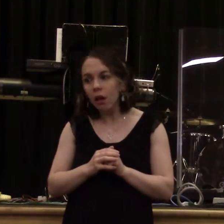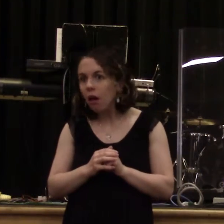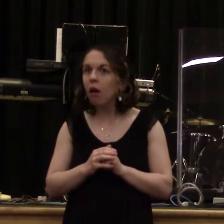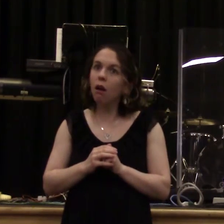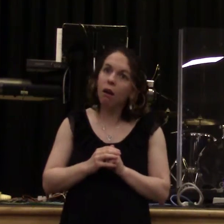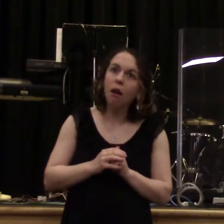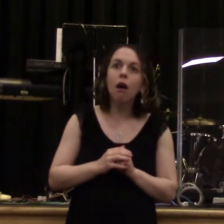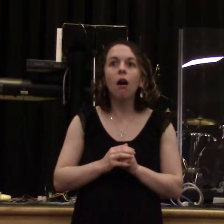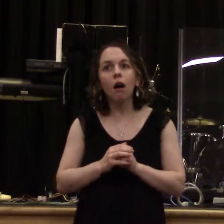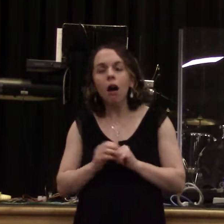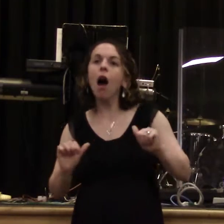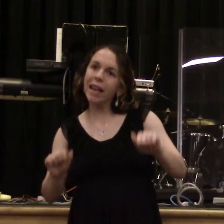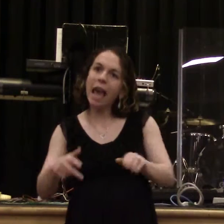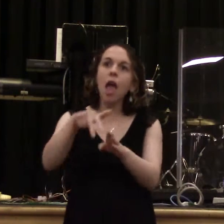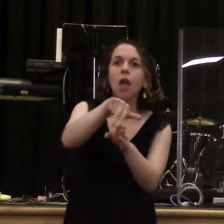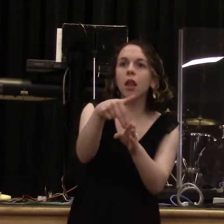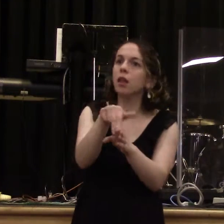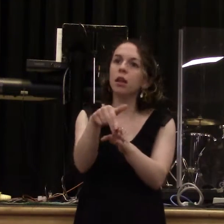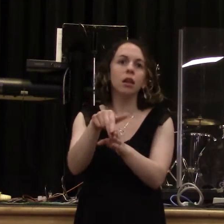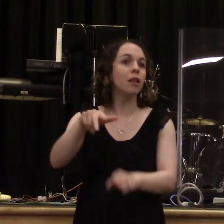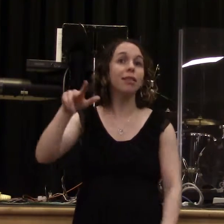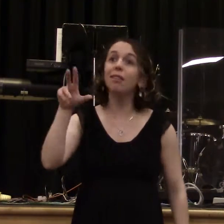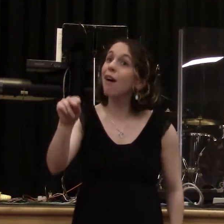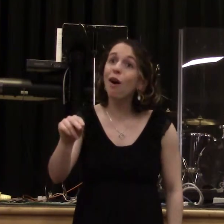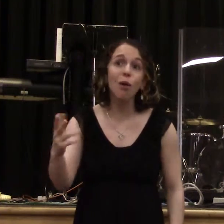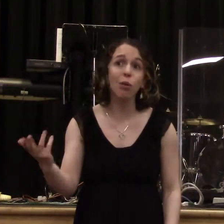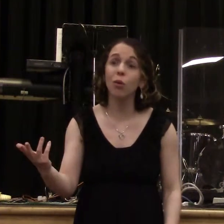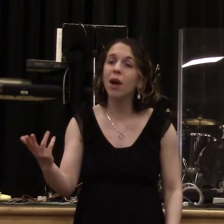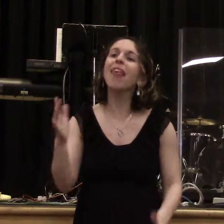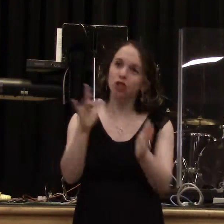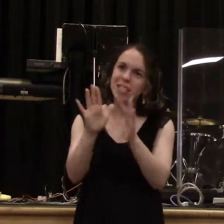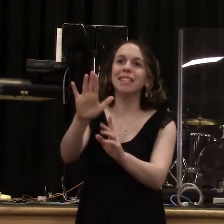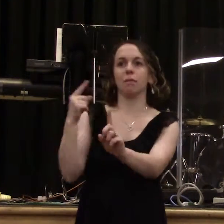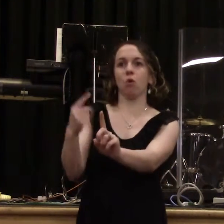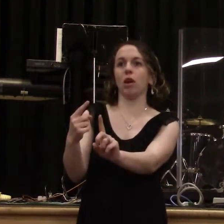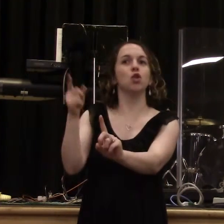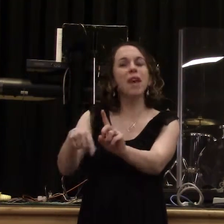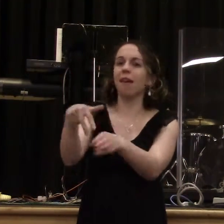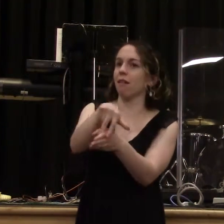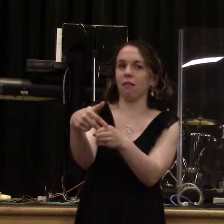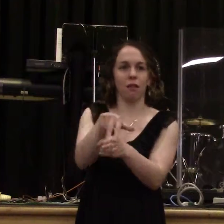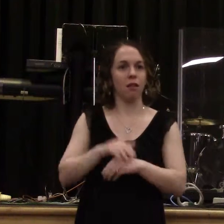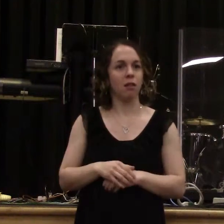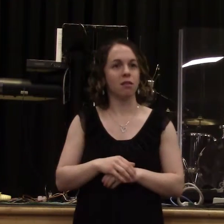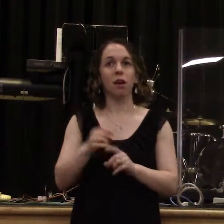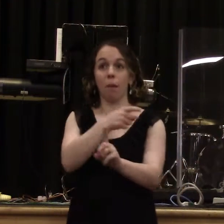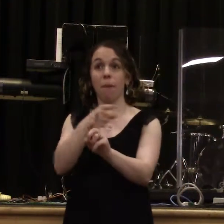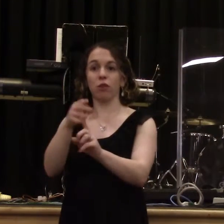Going back to this powerful letter, verse 22 of Revelation 2, it says, behold, talking about Jezebel, because